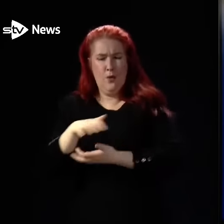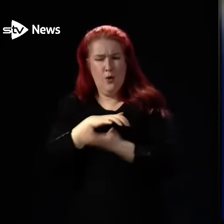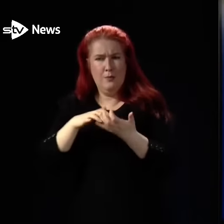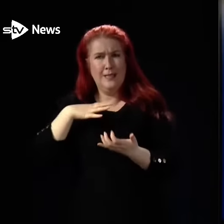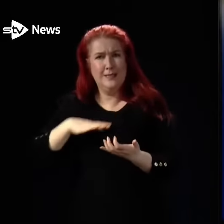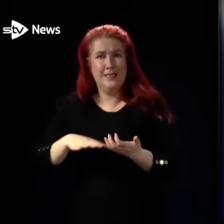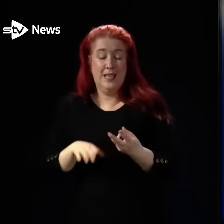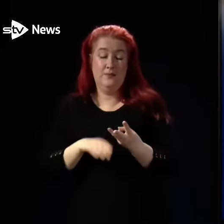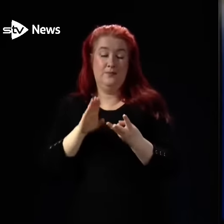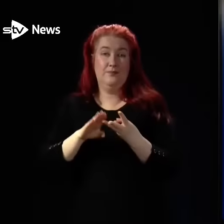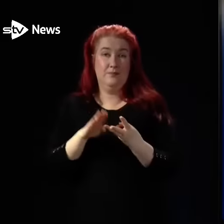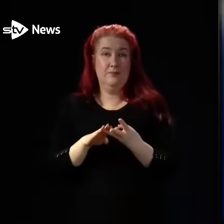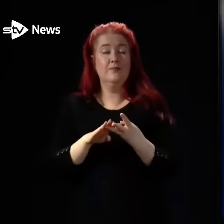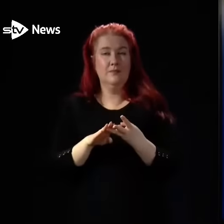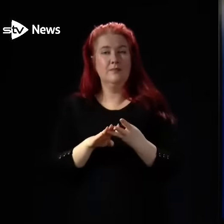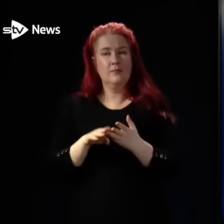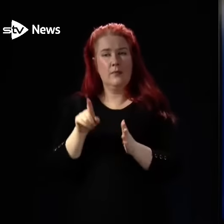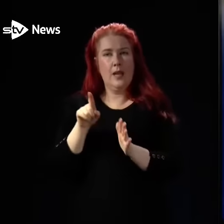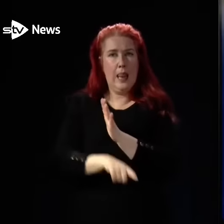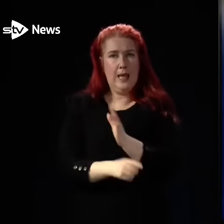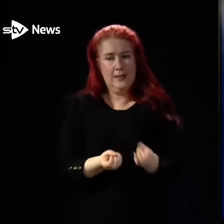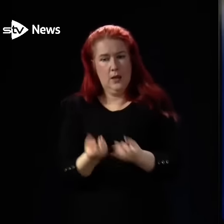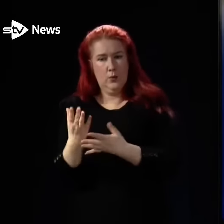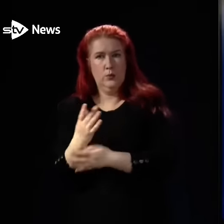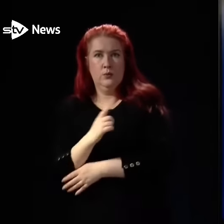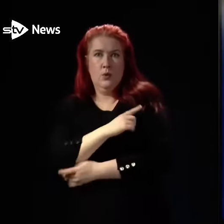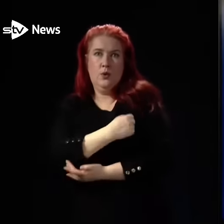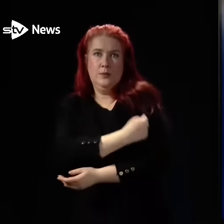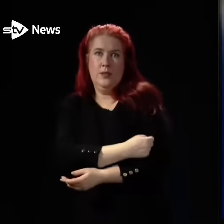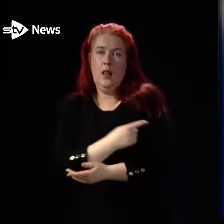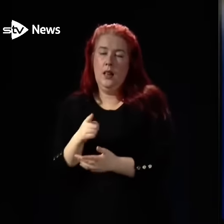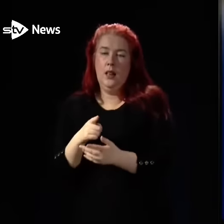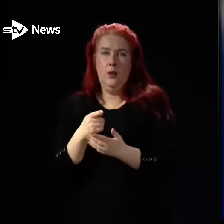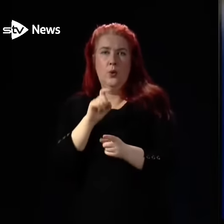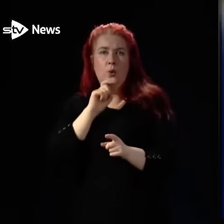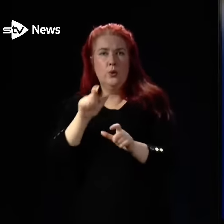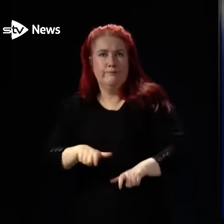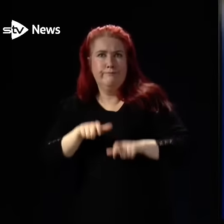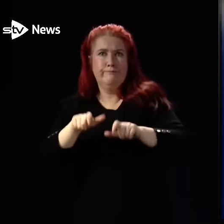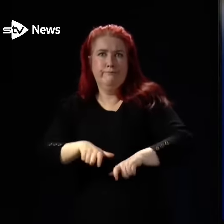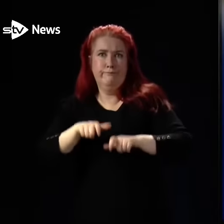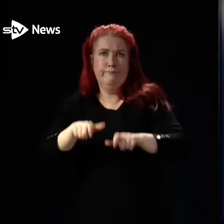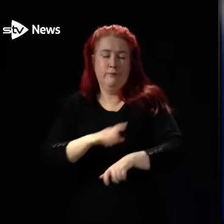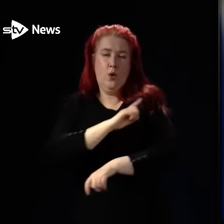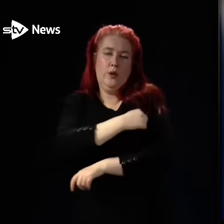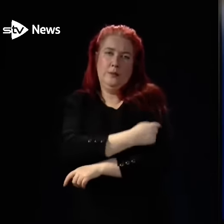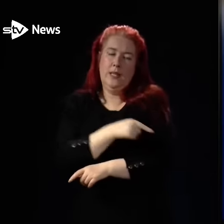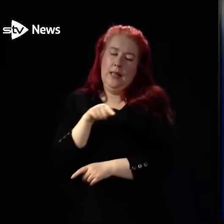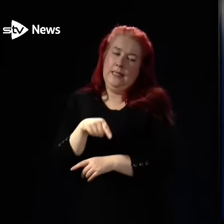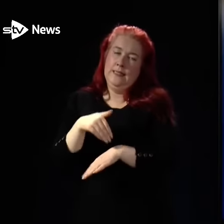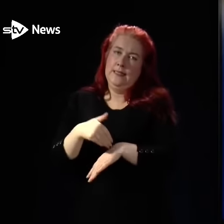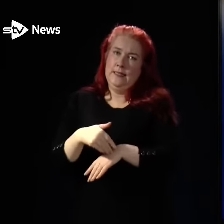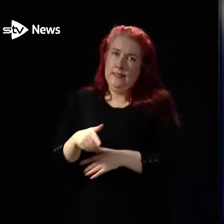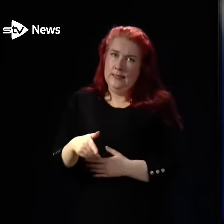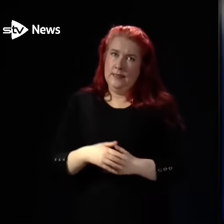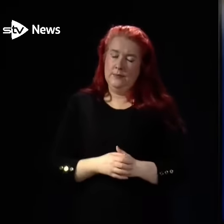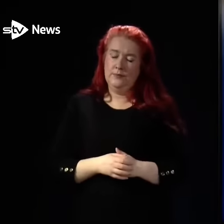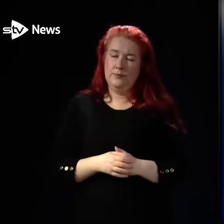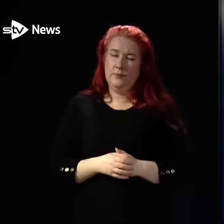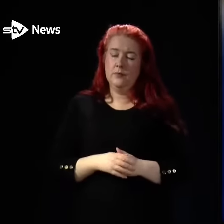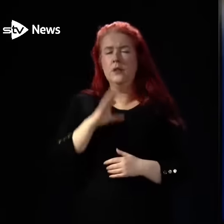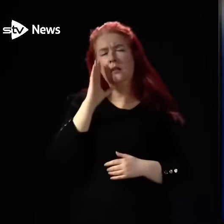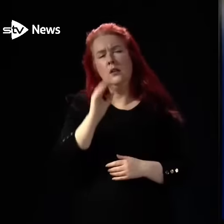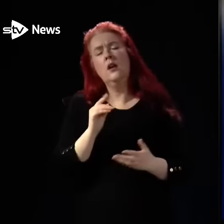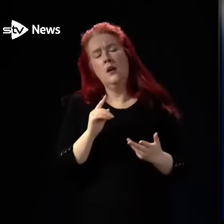delays in the discharge of patients who no longer need to be in hospital. Now it's important to stress that the vast majority of